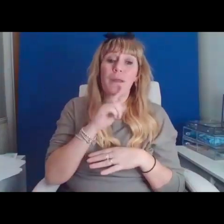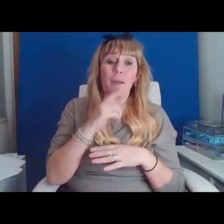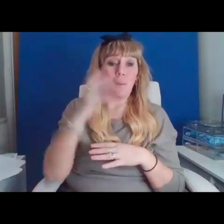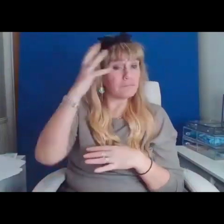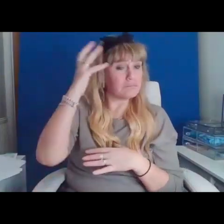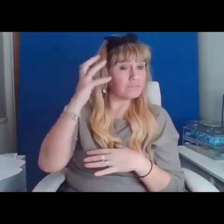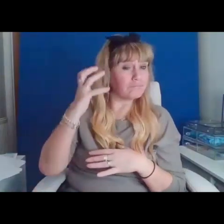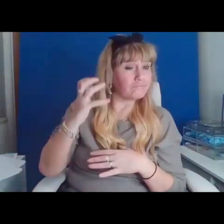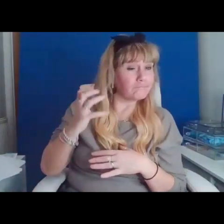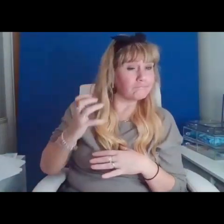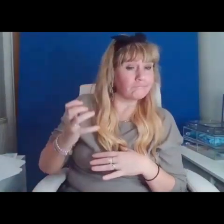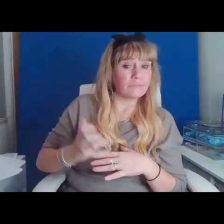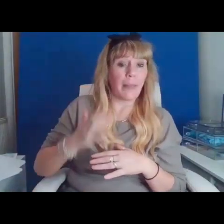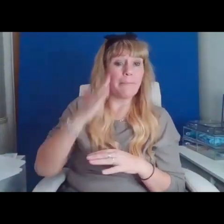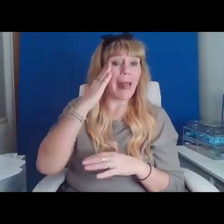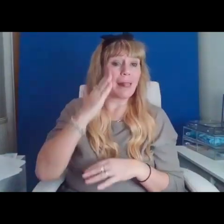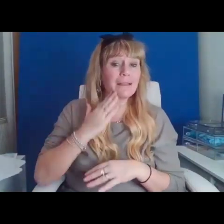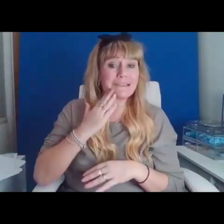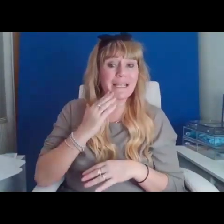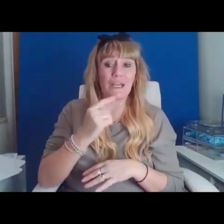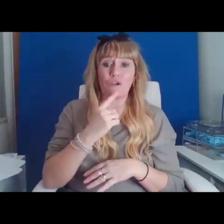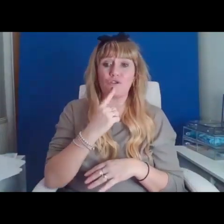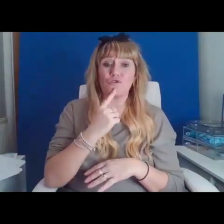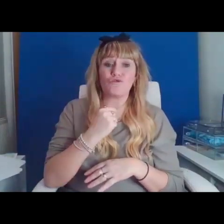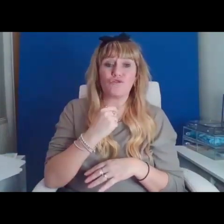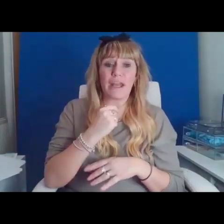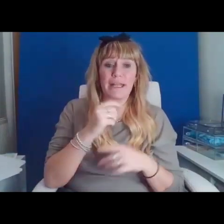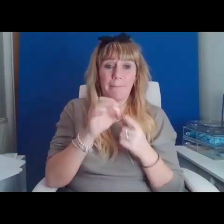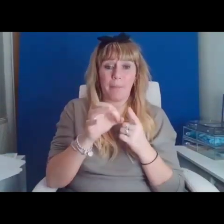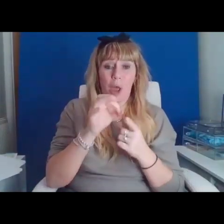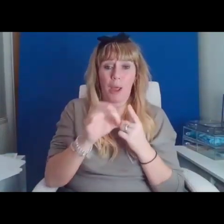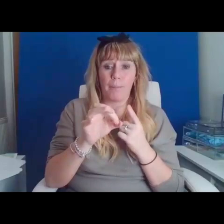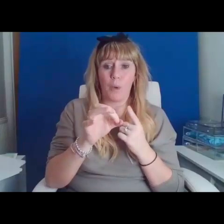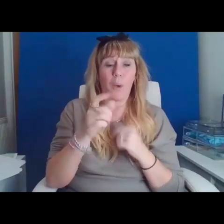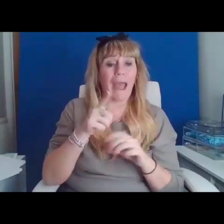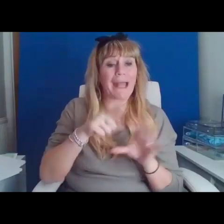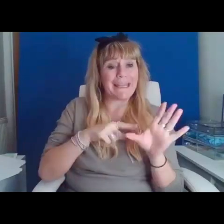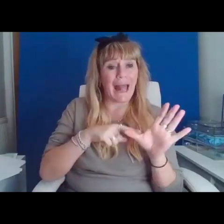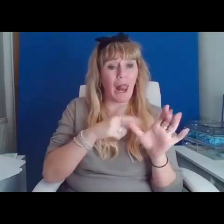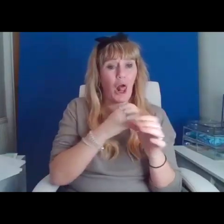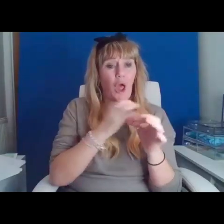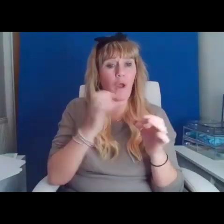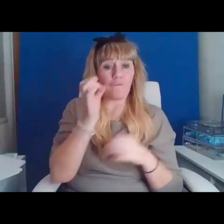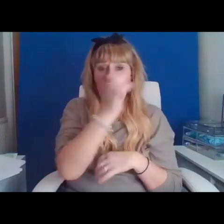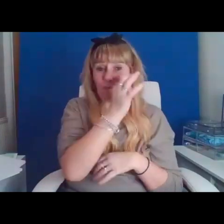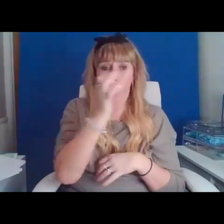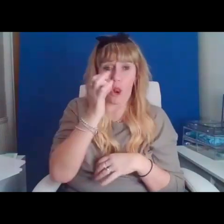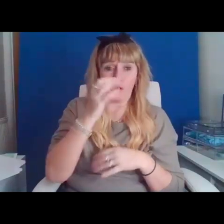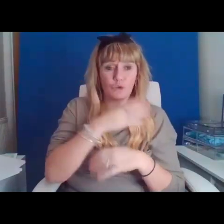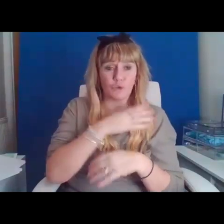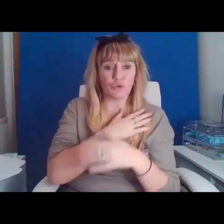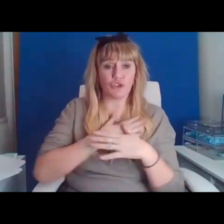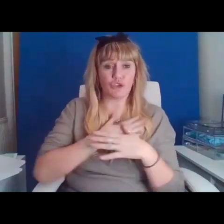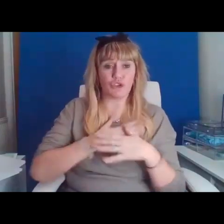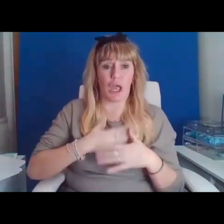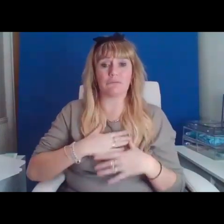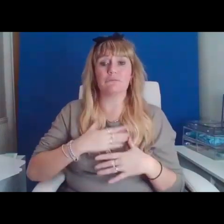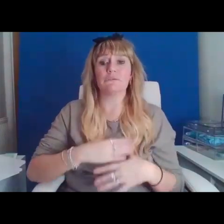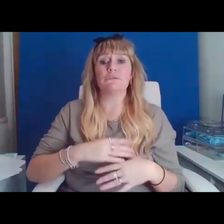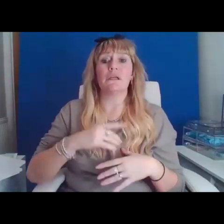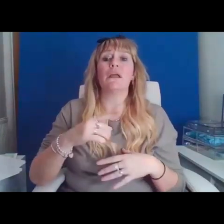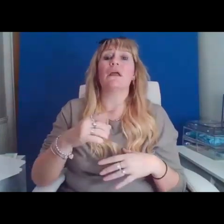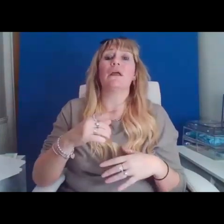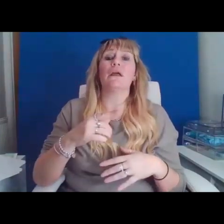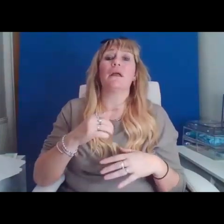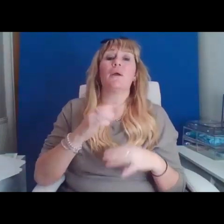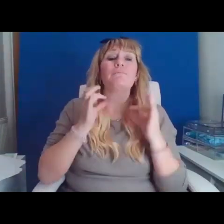skin, a red, purple and yellow floral shirt, a club-shaped piece of greenstone around